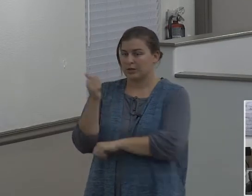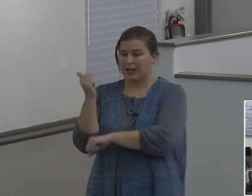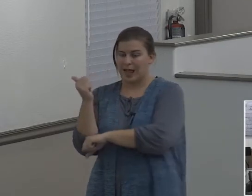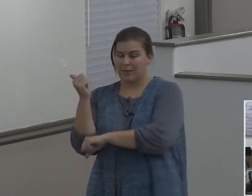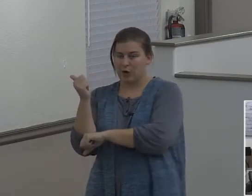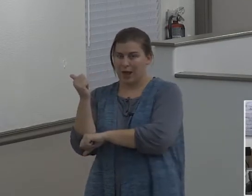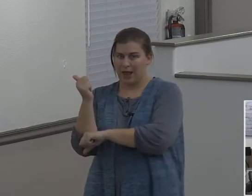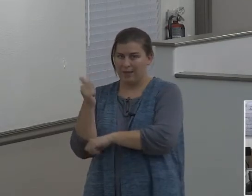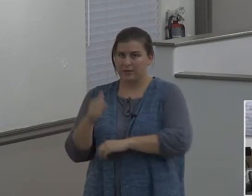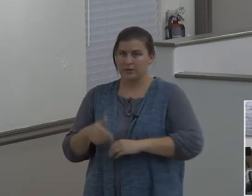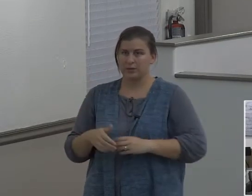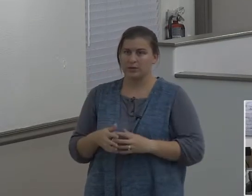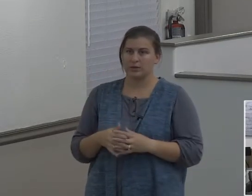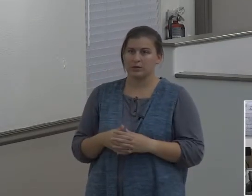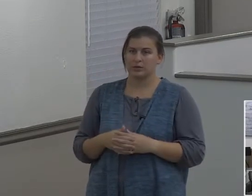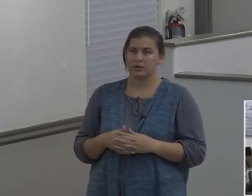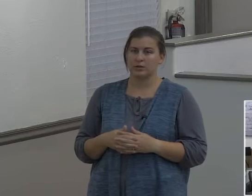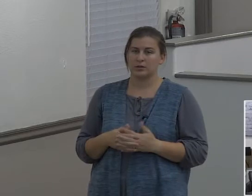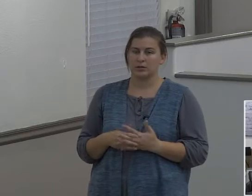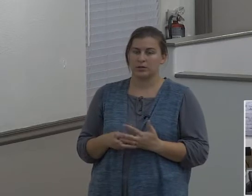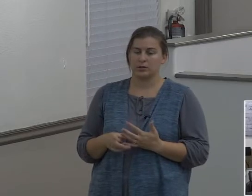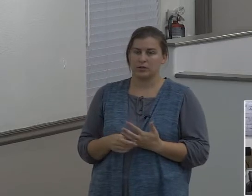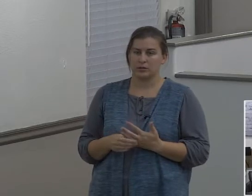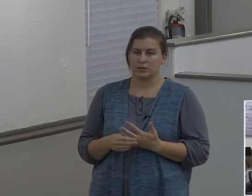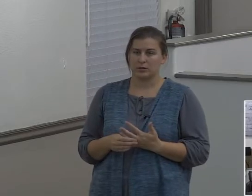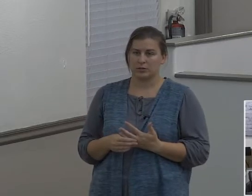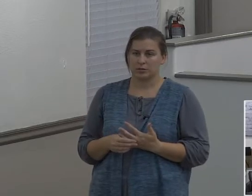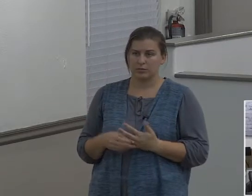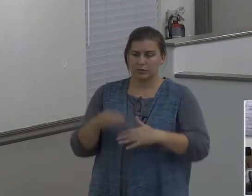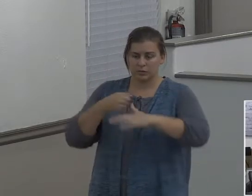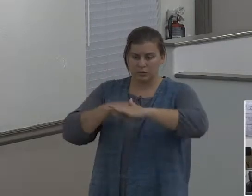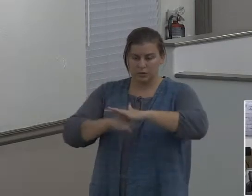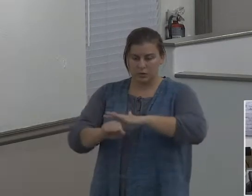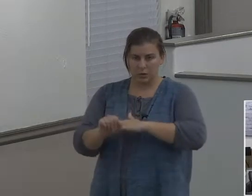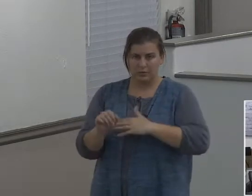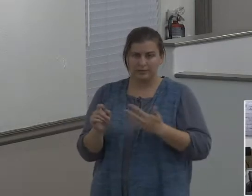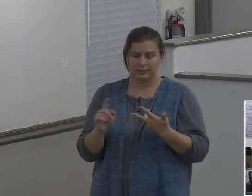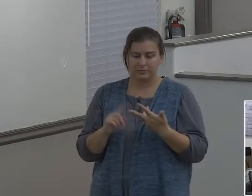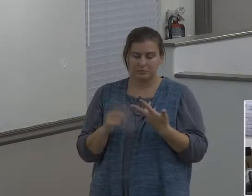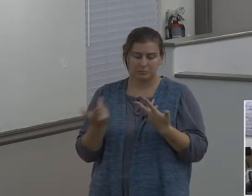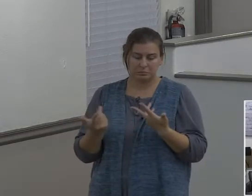He's 130 when Abram is born. Now here's the thing,